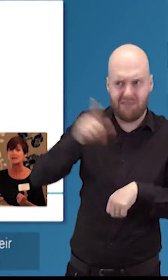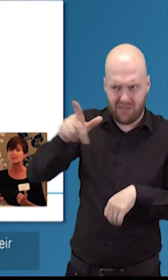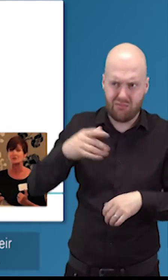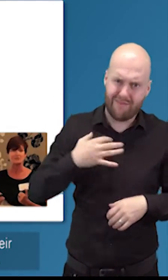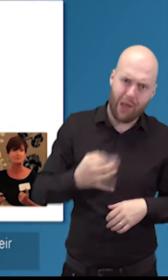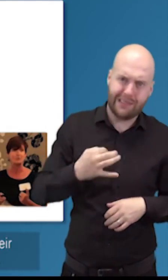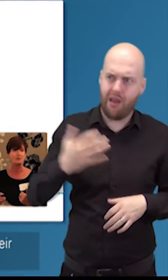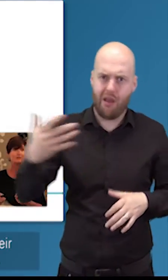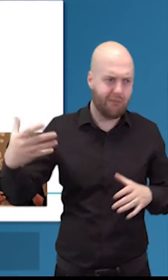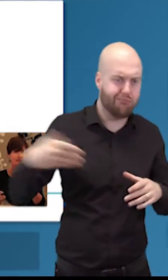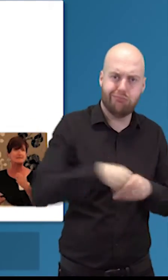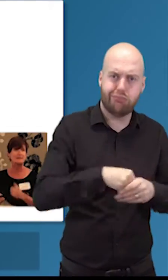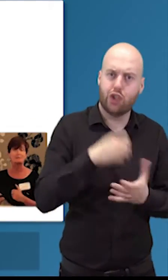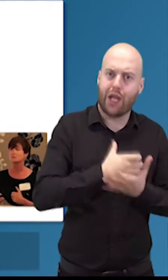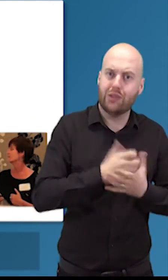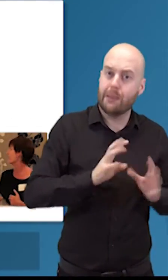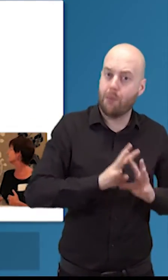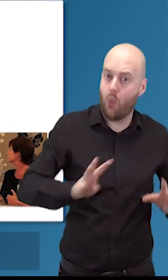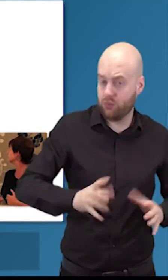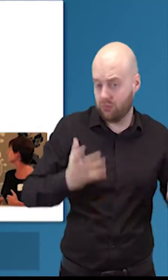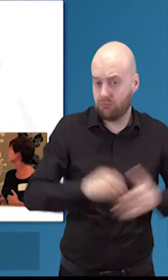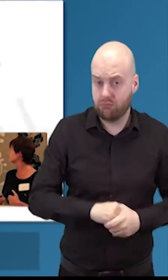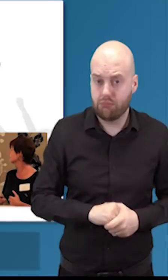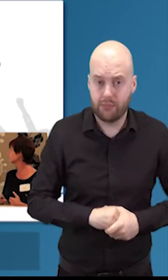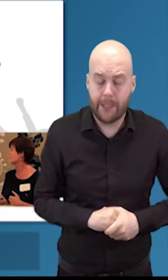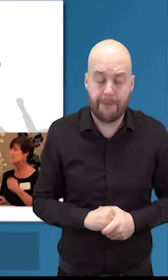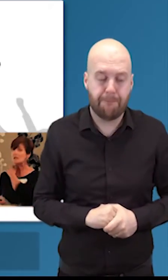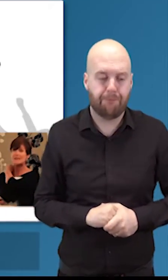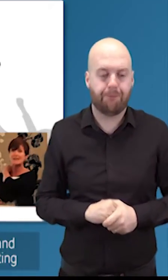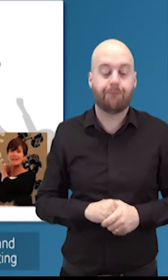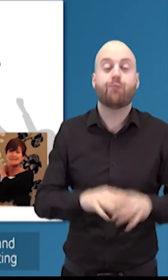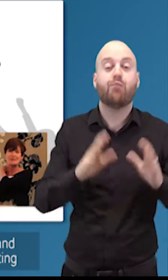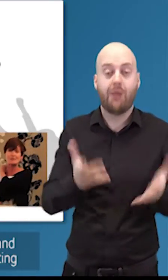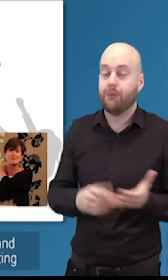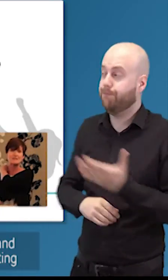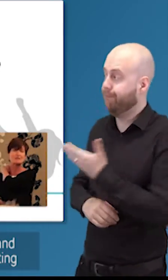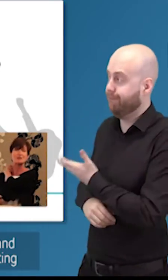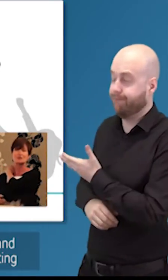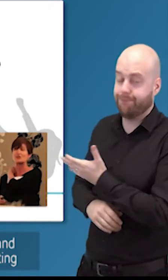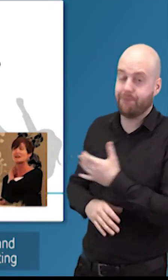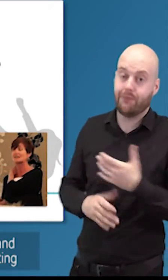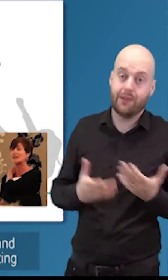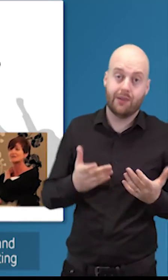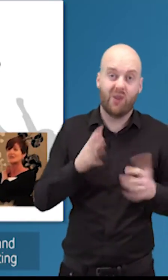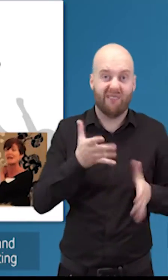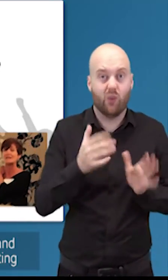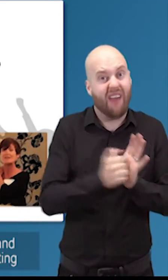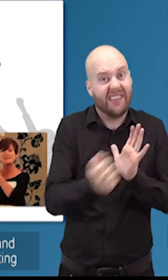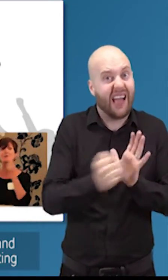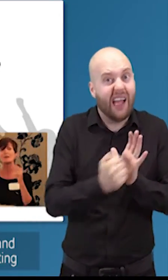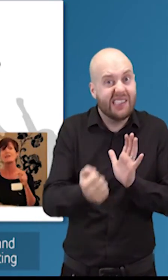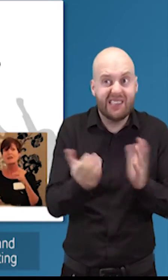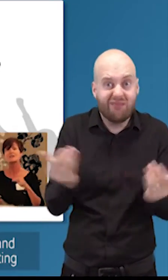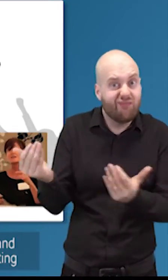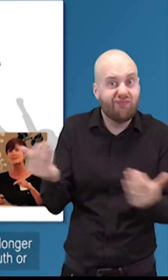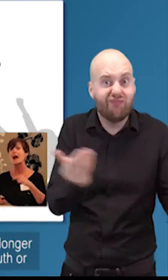in in charity trustee boards let's make the most of that and then the next step of course is you've got to attract and advertise and